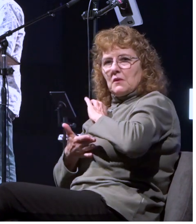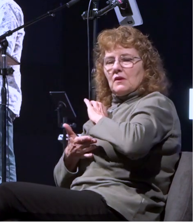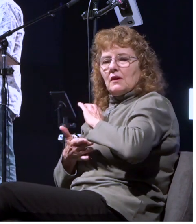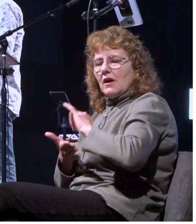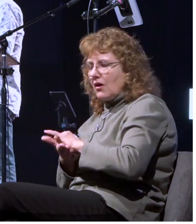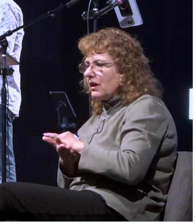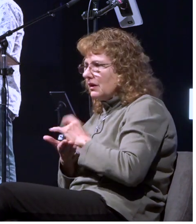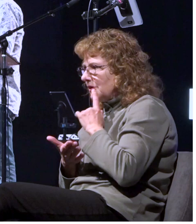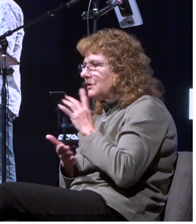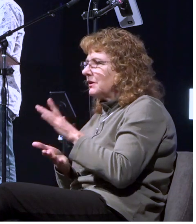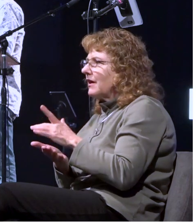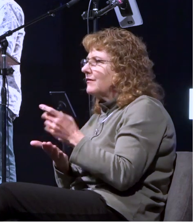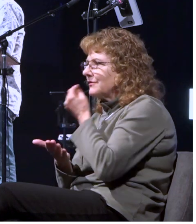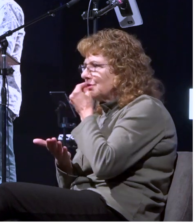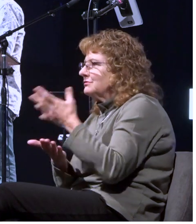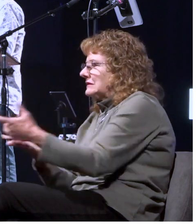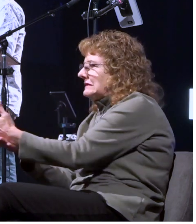themselves and in all we were